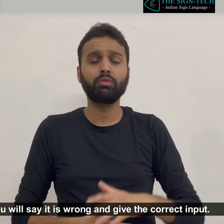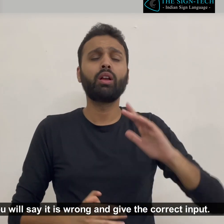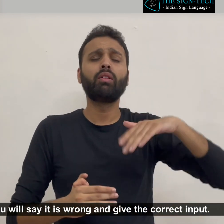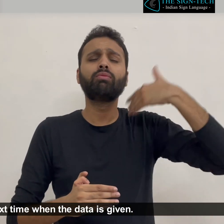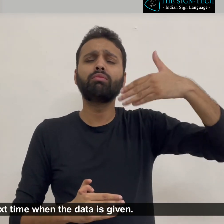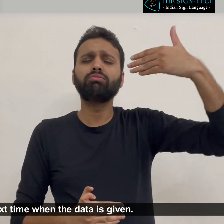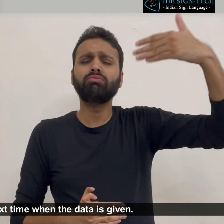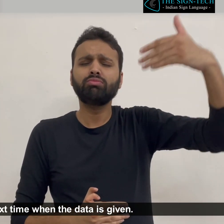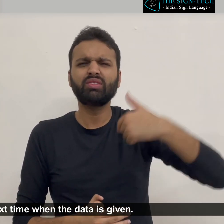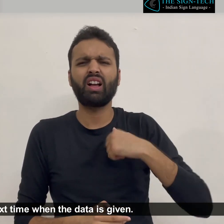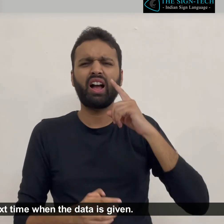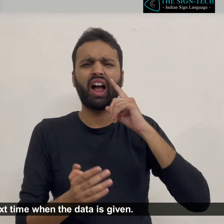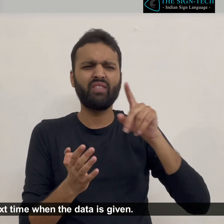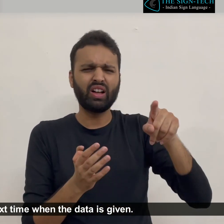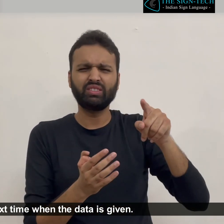The next time when the data is given.